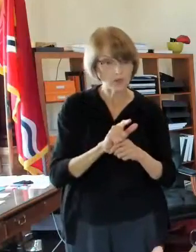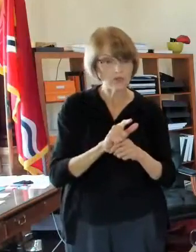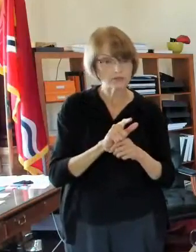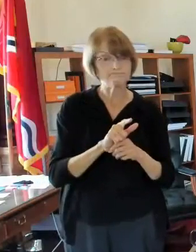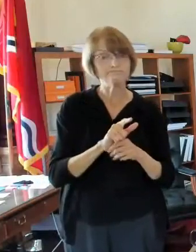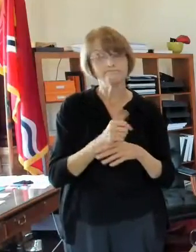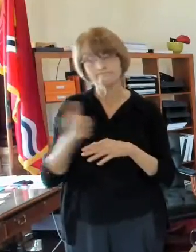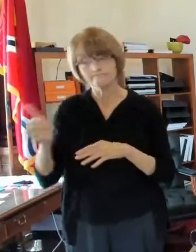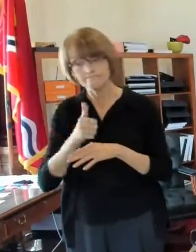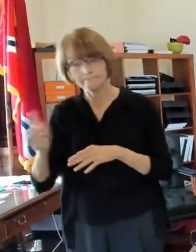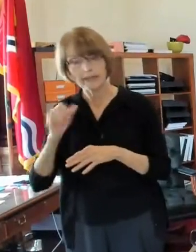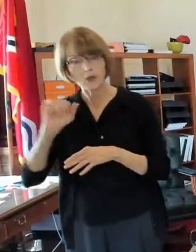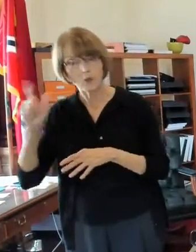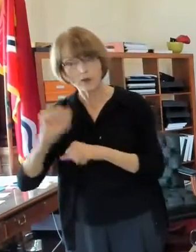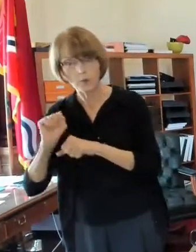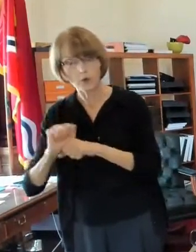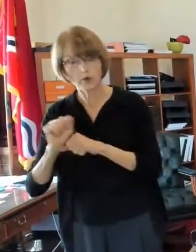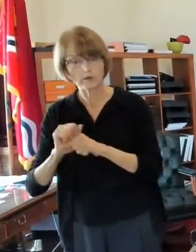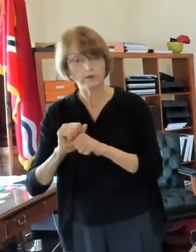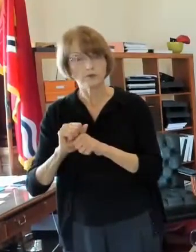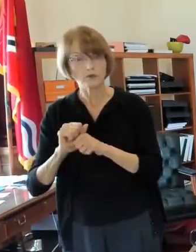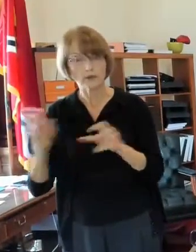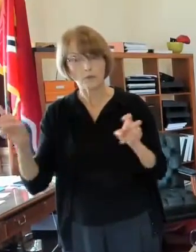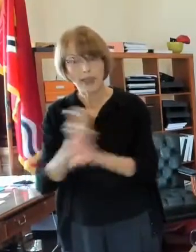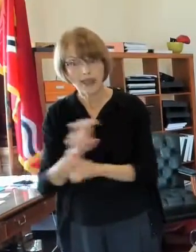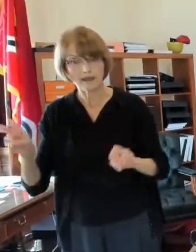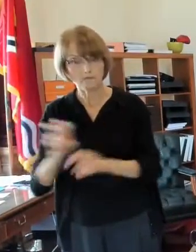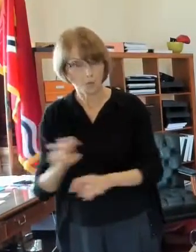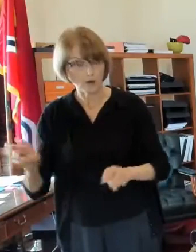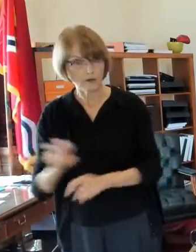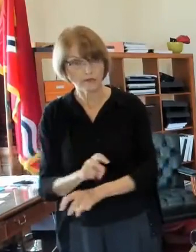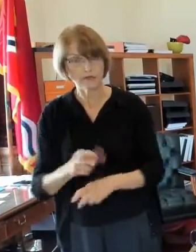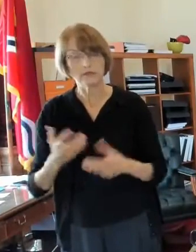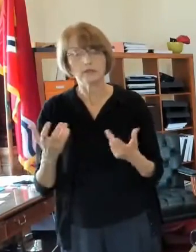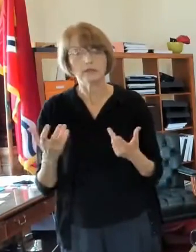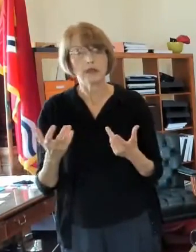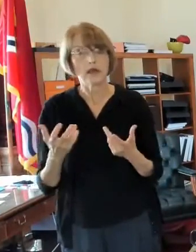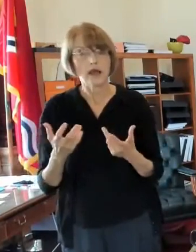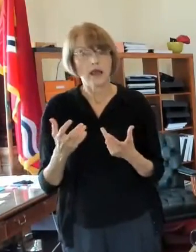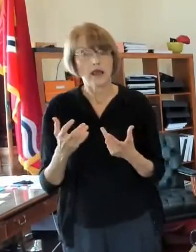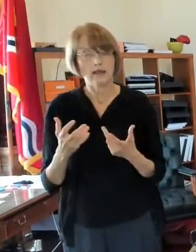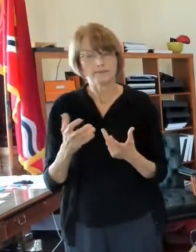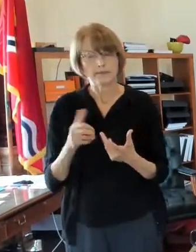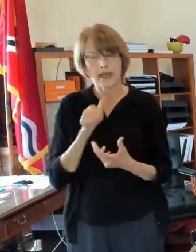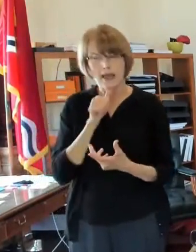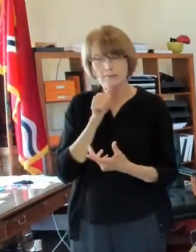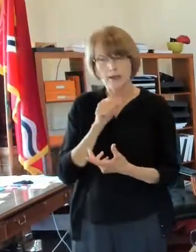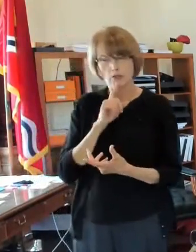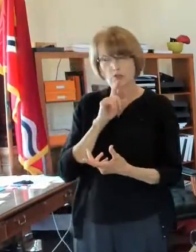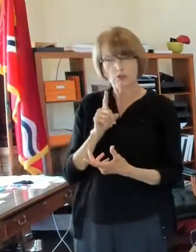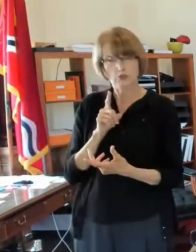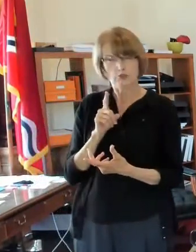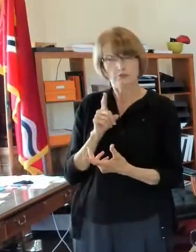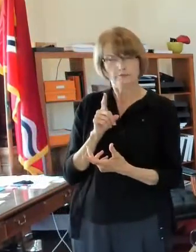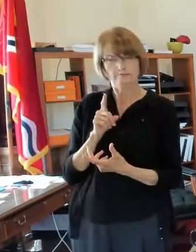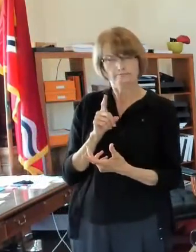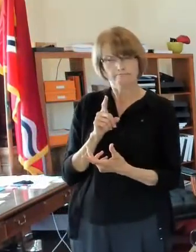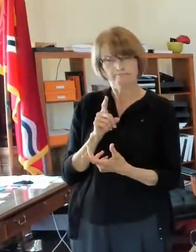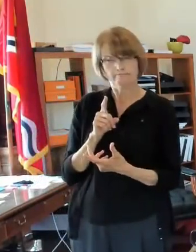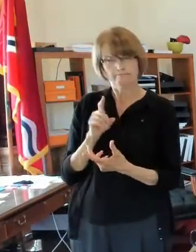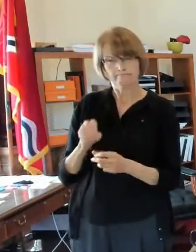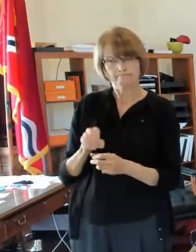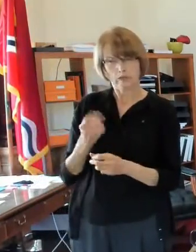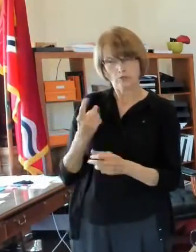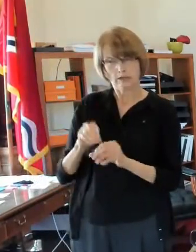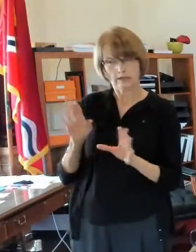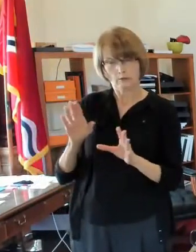and so there is a lot of back and forth i'm not sure exactly the context of that question but don't forget st louis